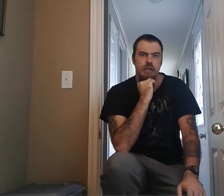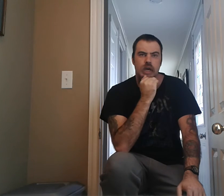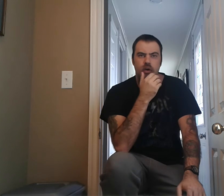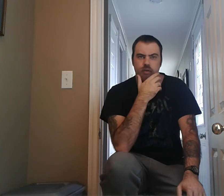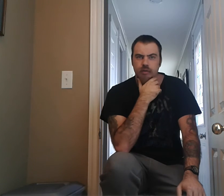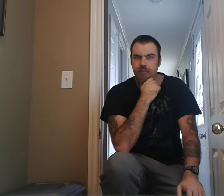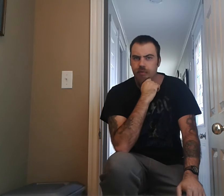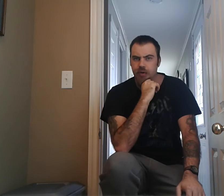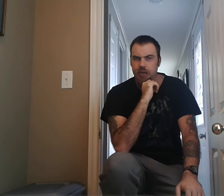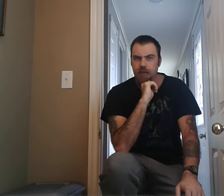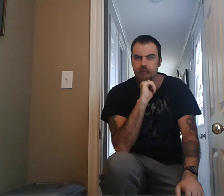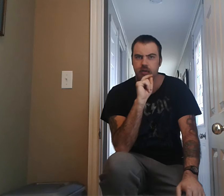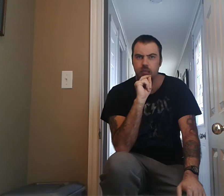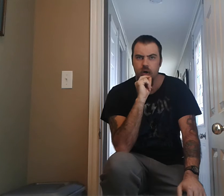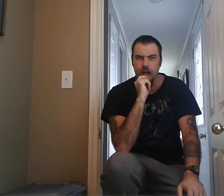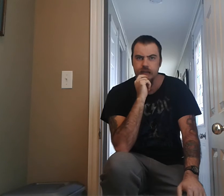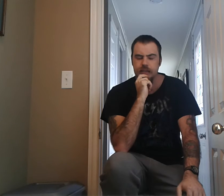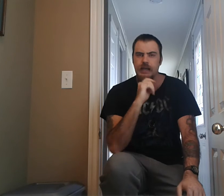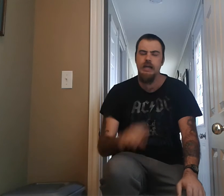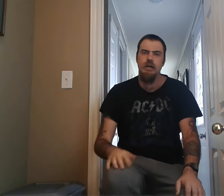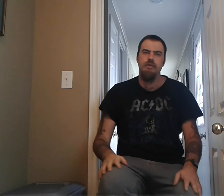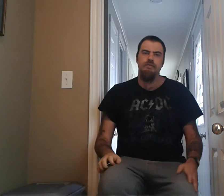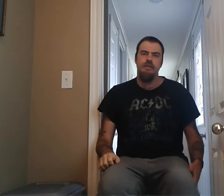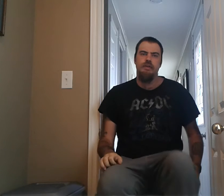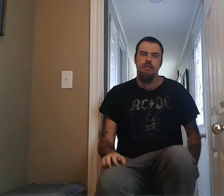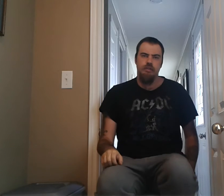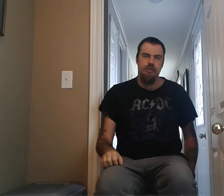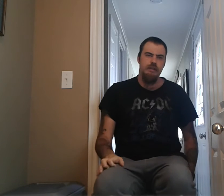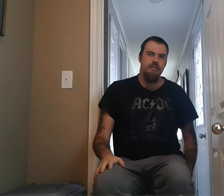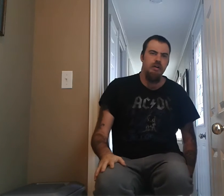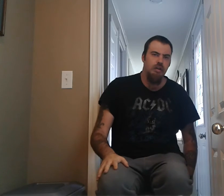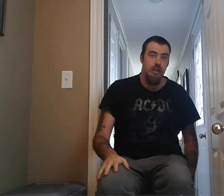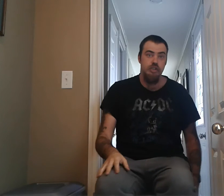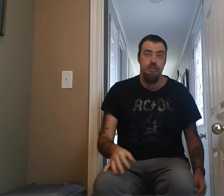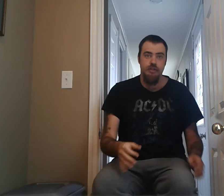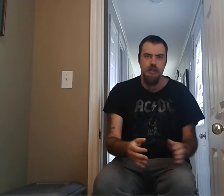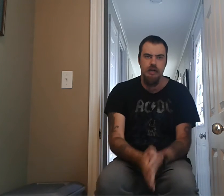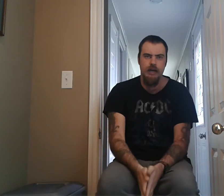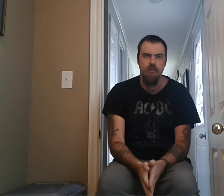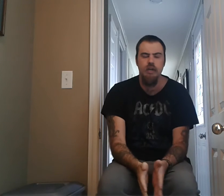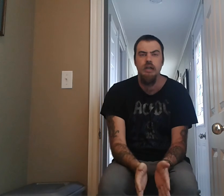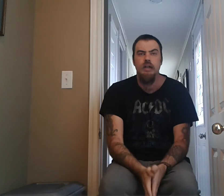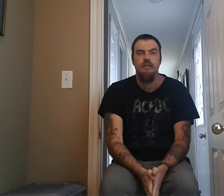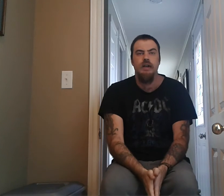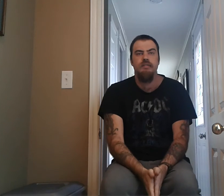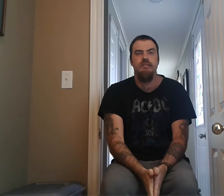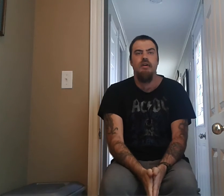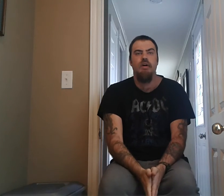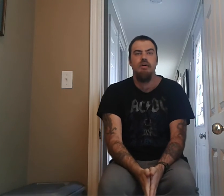For Number One, that album, or that song, I should say, no, no, that song there